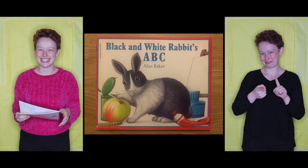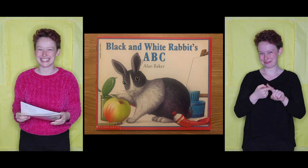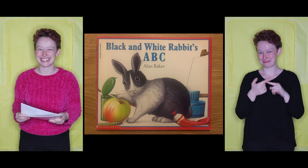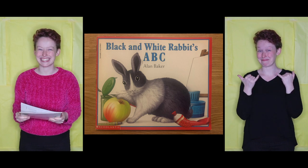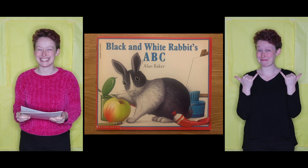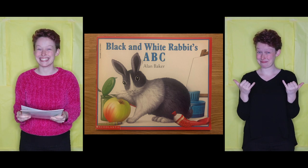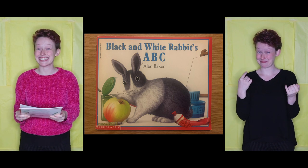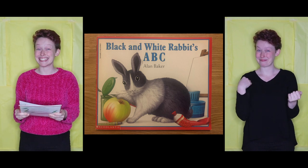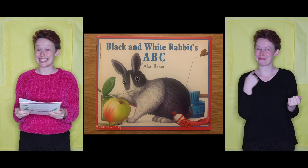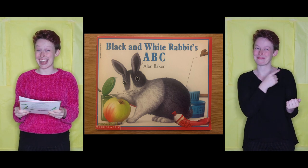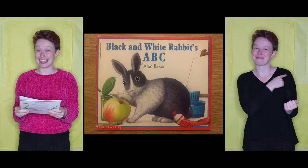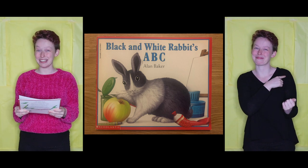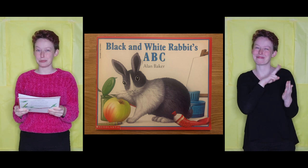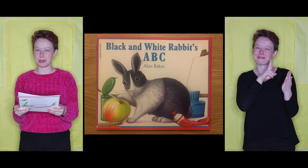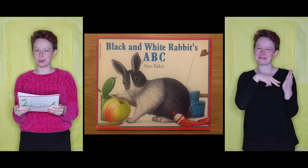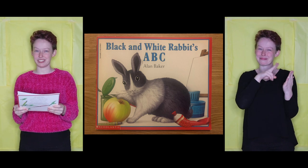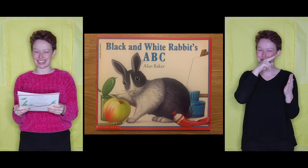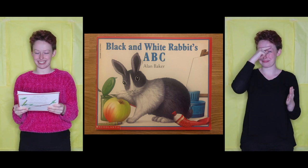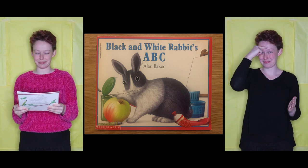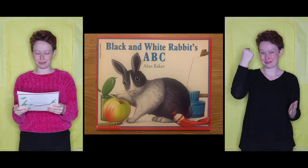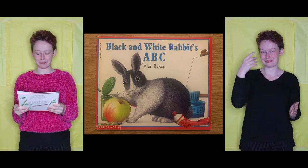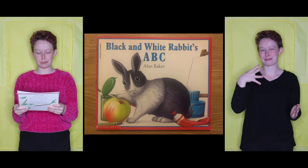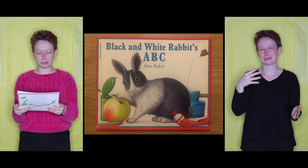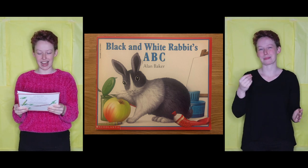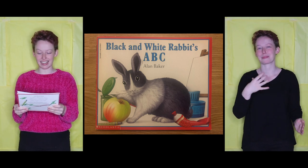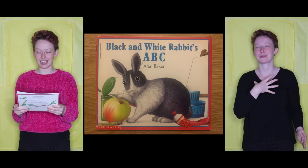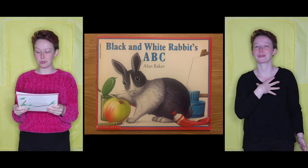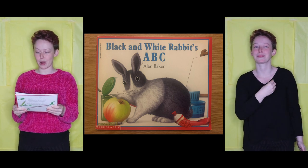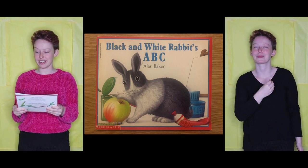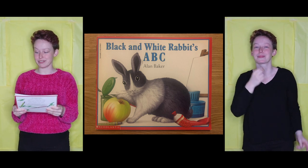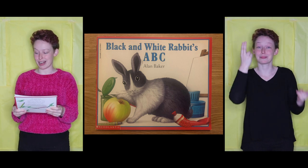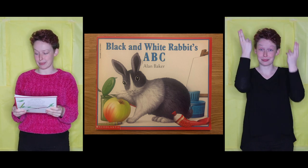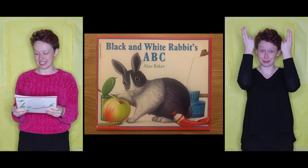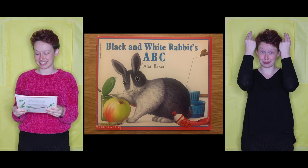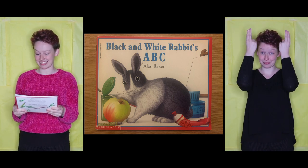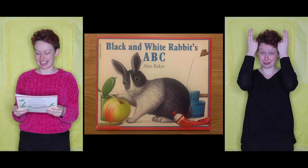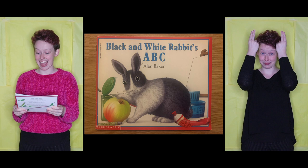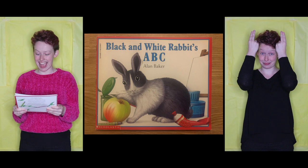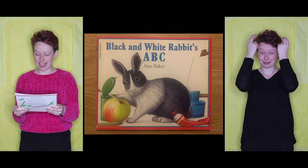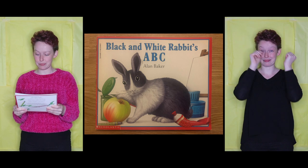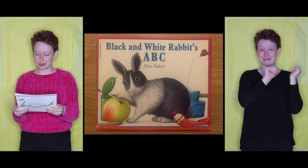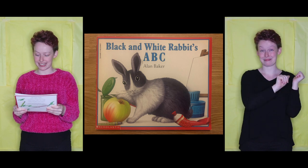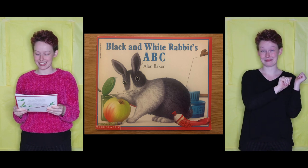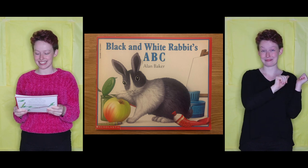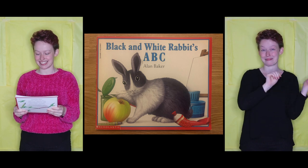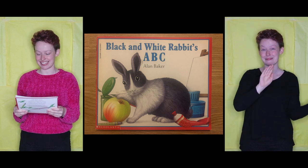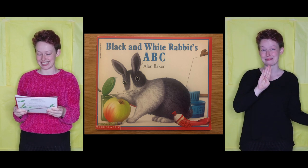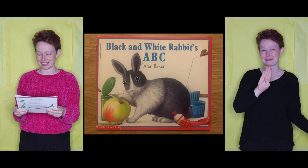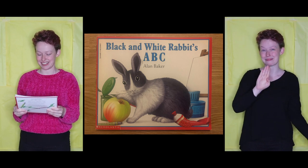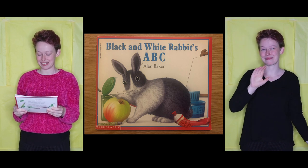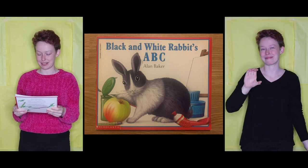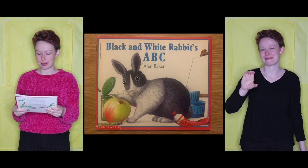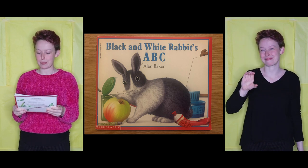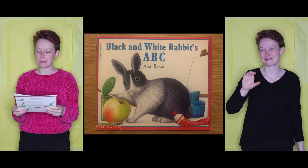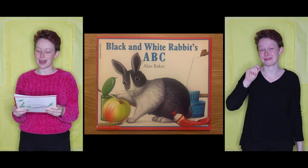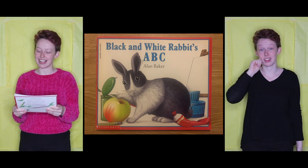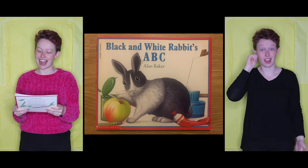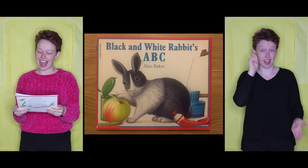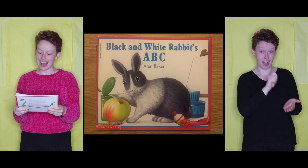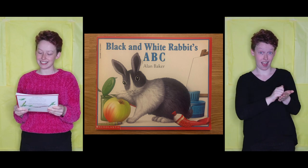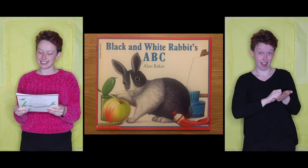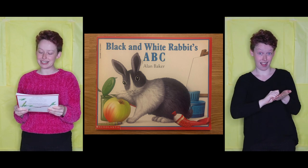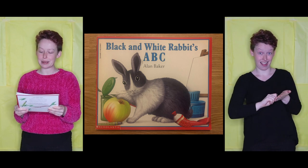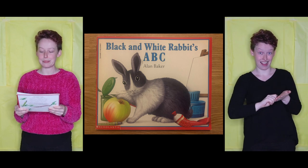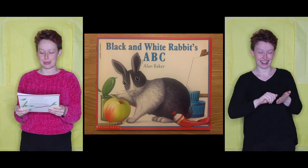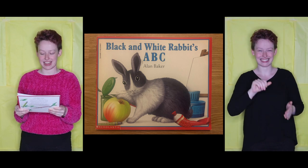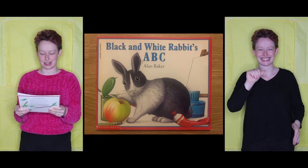Hi friends! Today we will read Black and White Rabbits A, B, C by